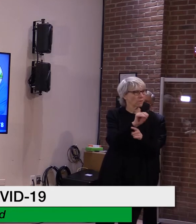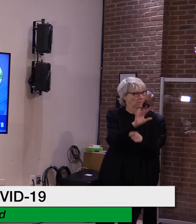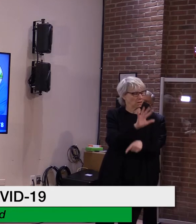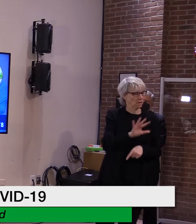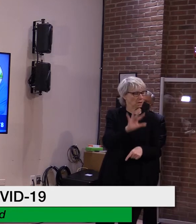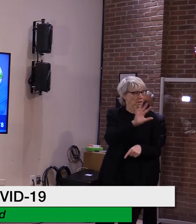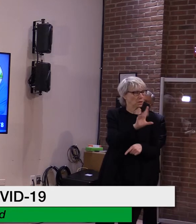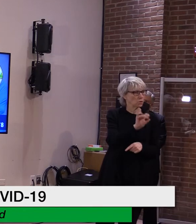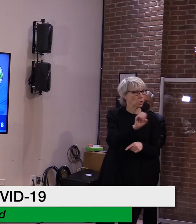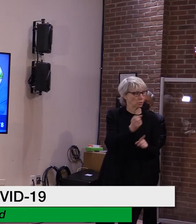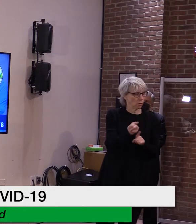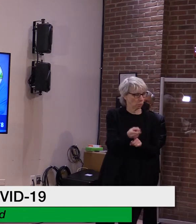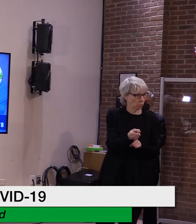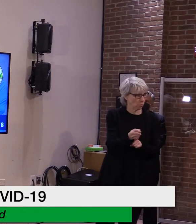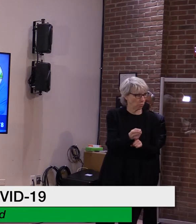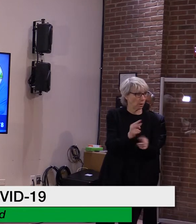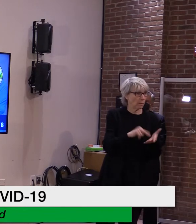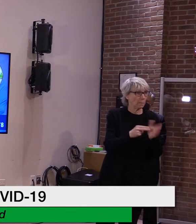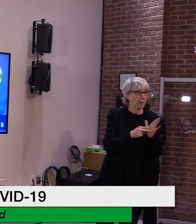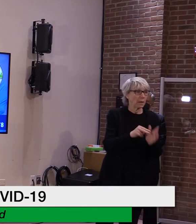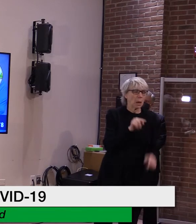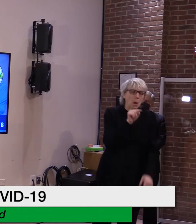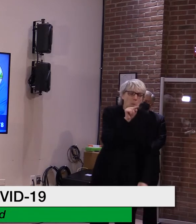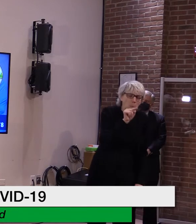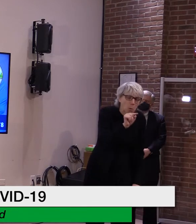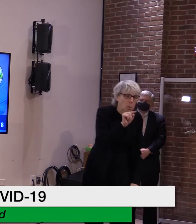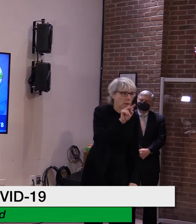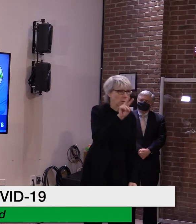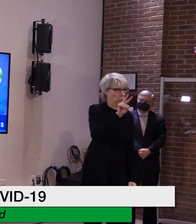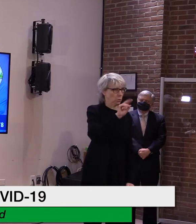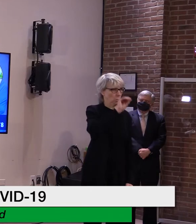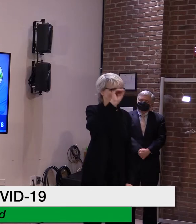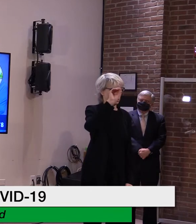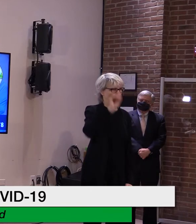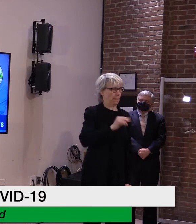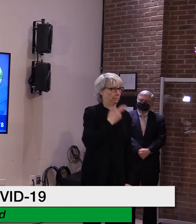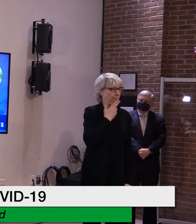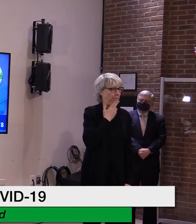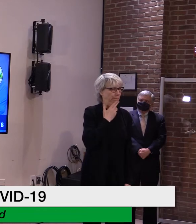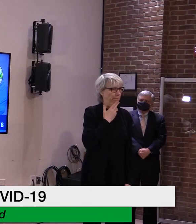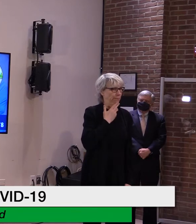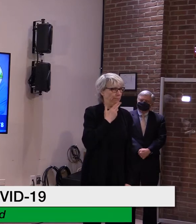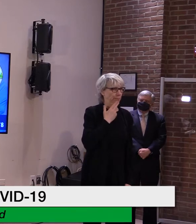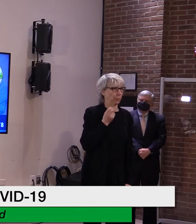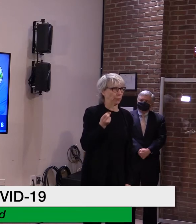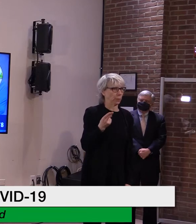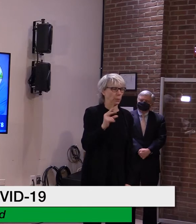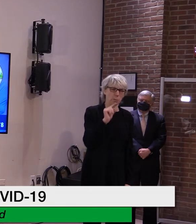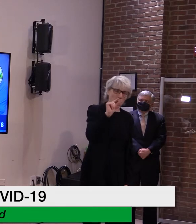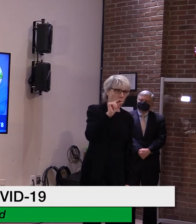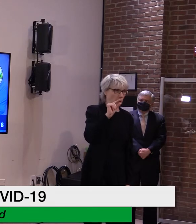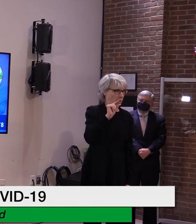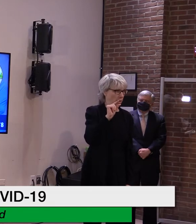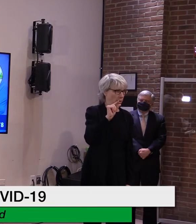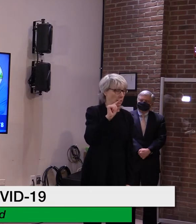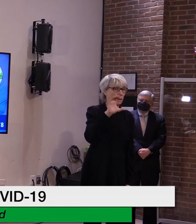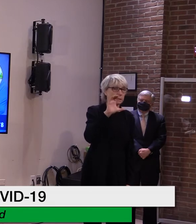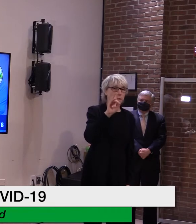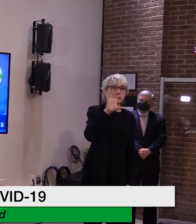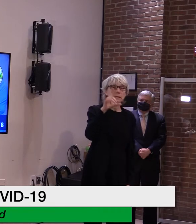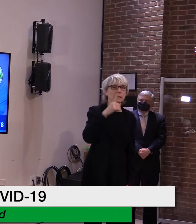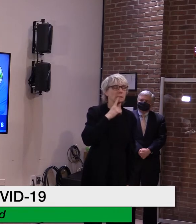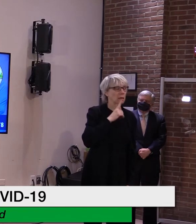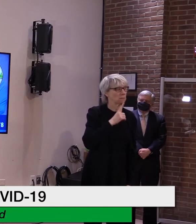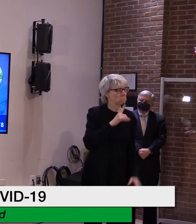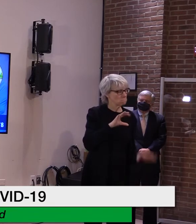which accounts for 0.2%, a small fraction of all doses, well below the CDC's recommended